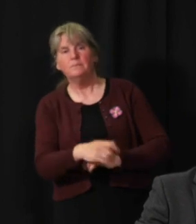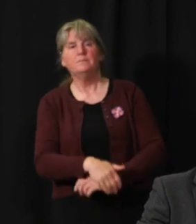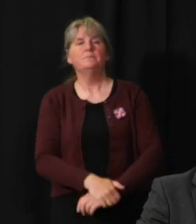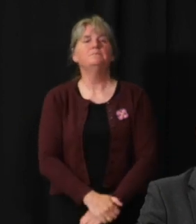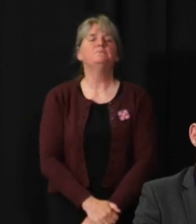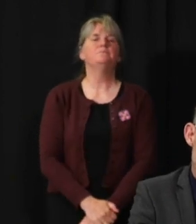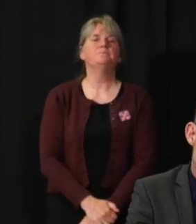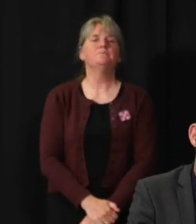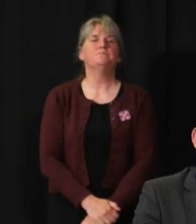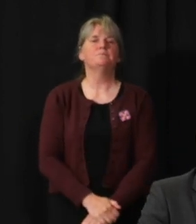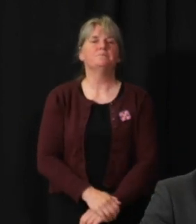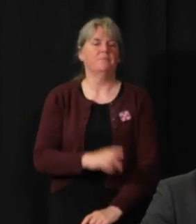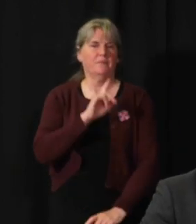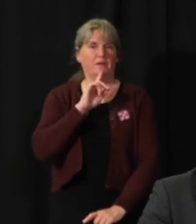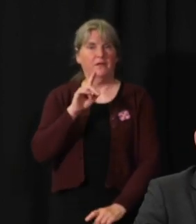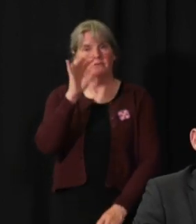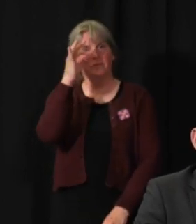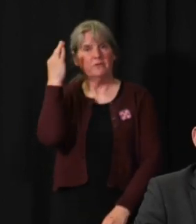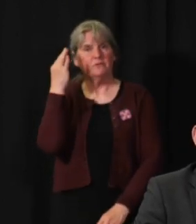So,